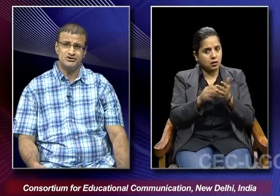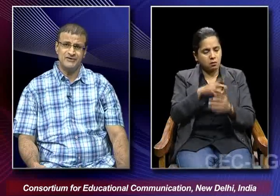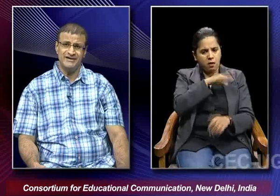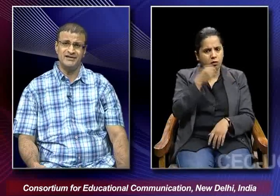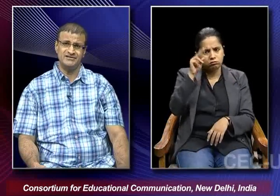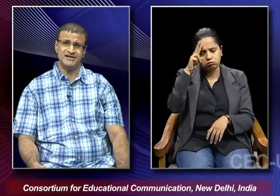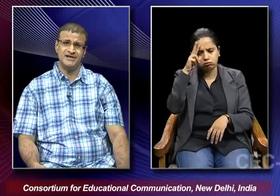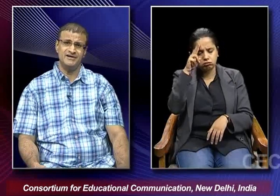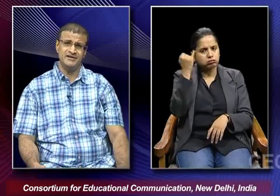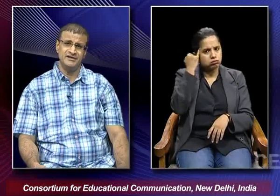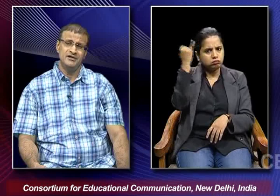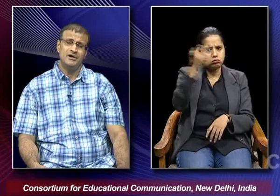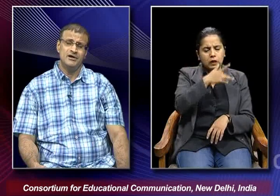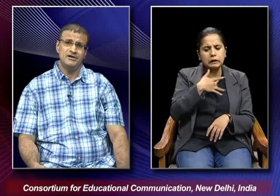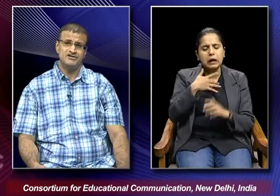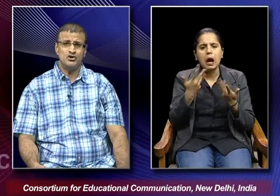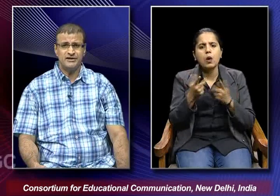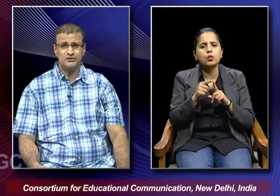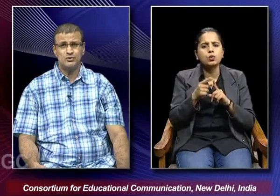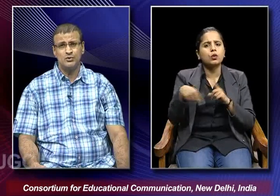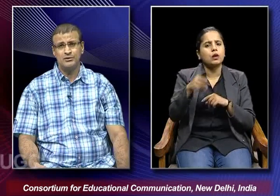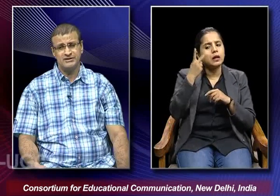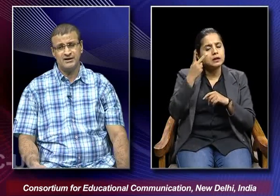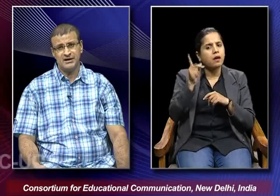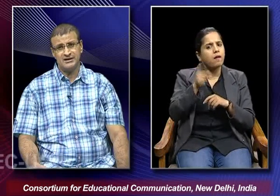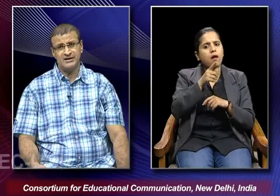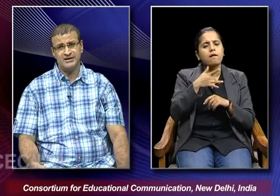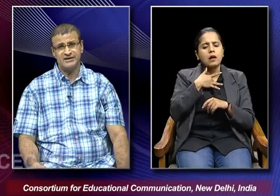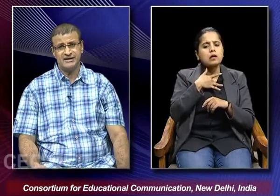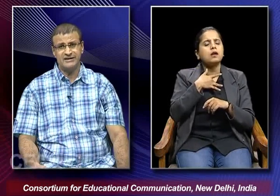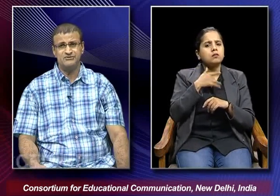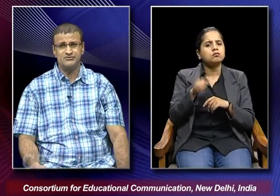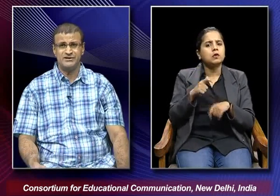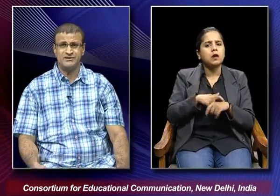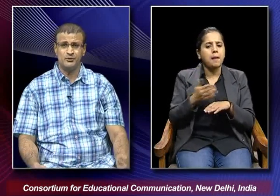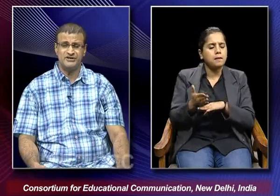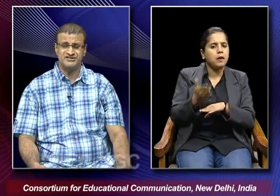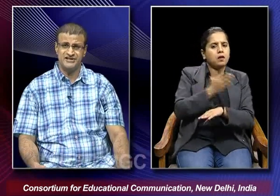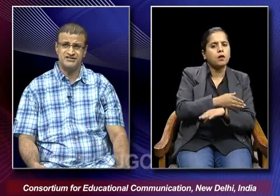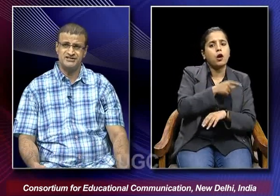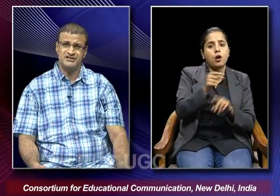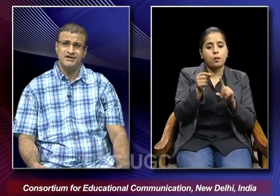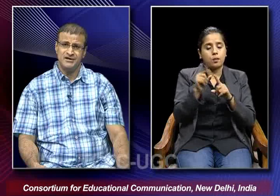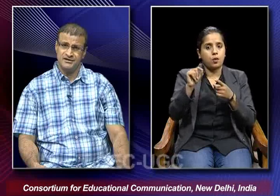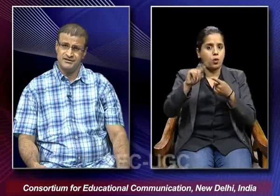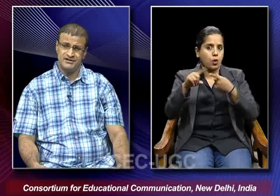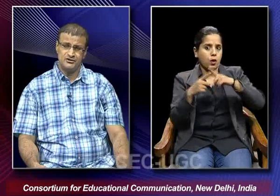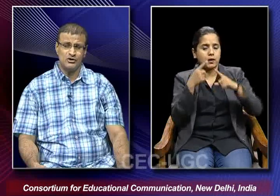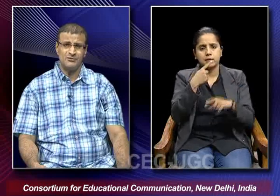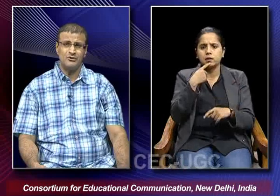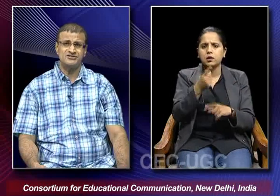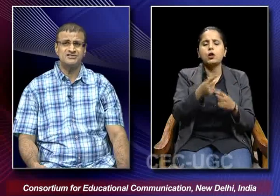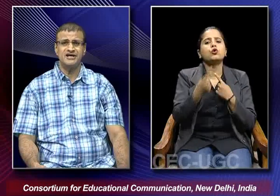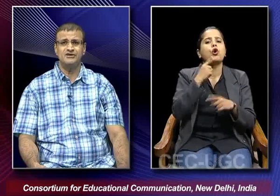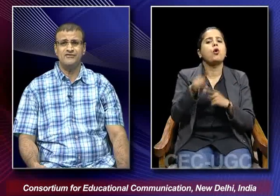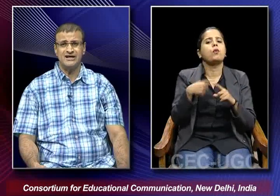kinds of ideas. And he resorted to the earlier times when the poet saints, they talked